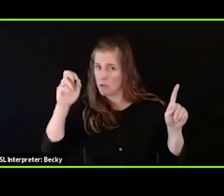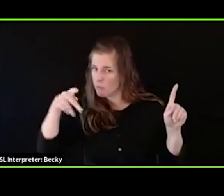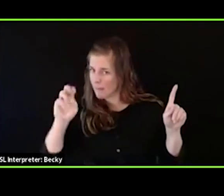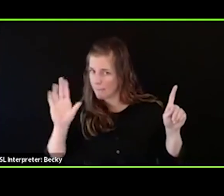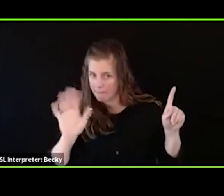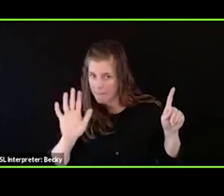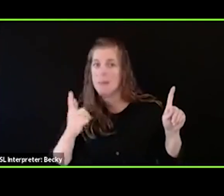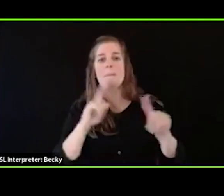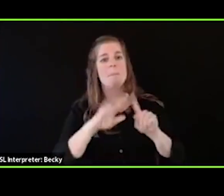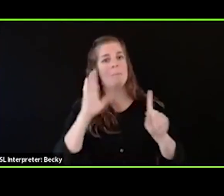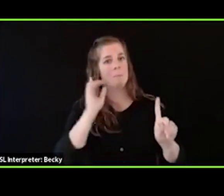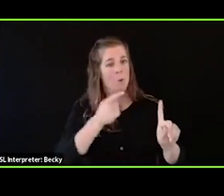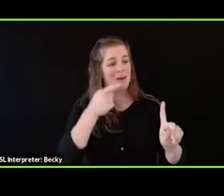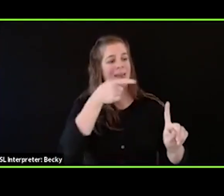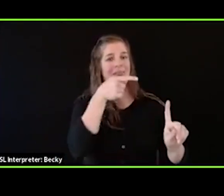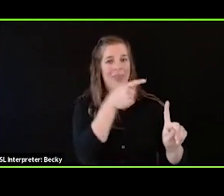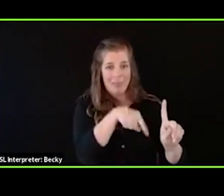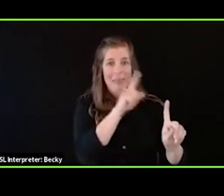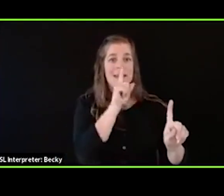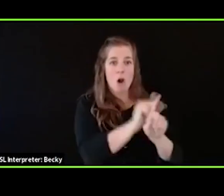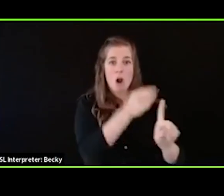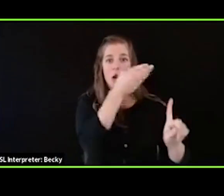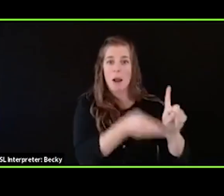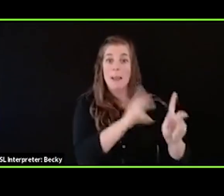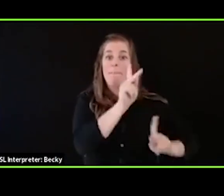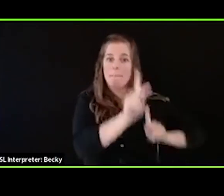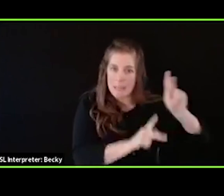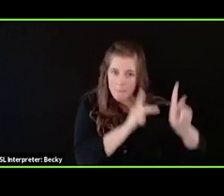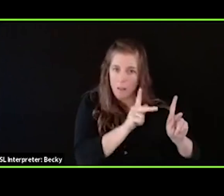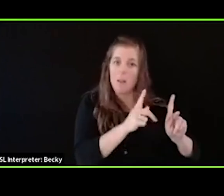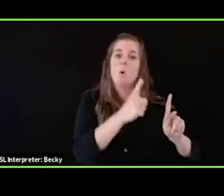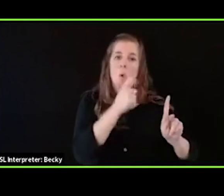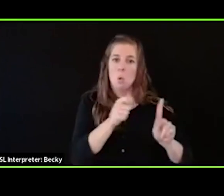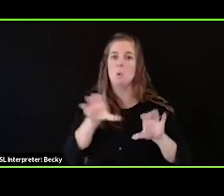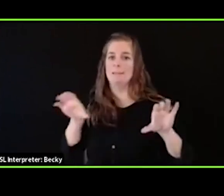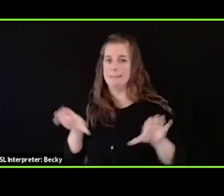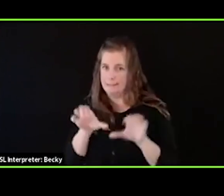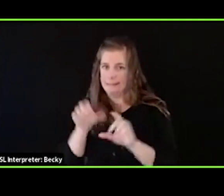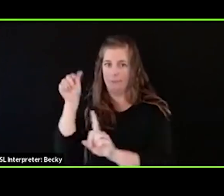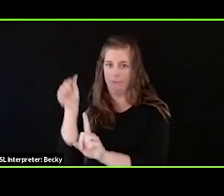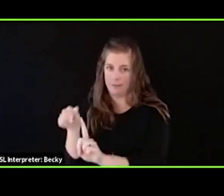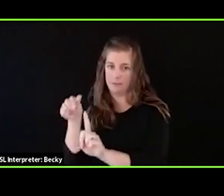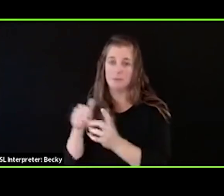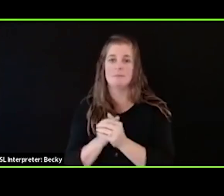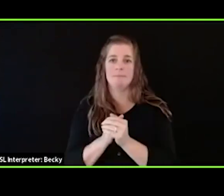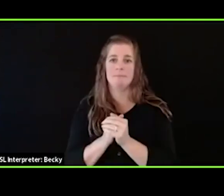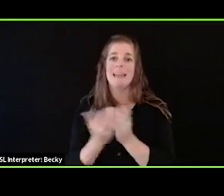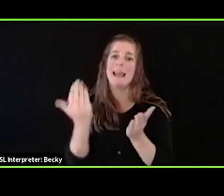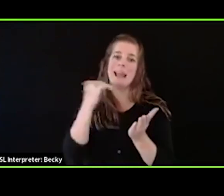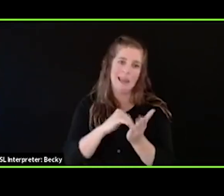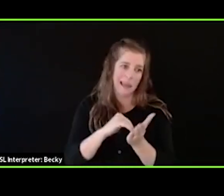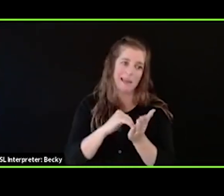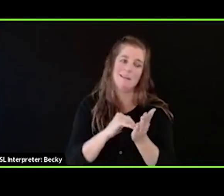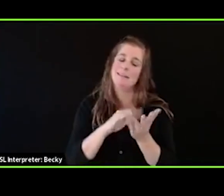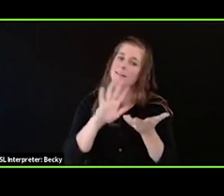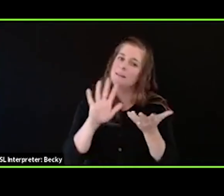are people who have raped, the person who raped me. And again, and to be gentle as we lean into this. But